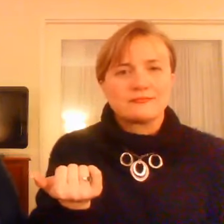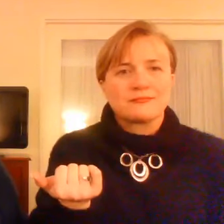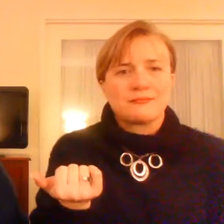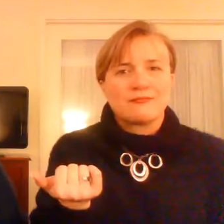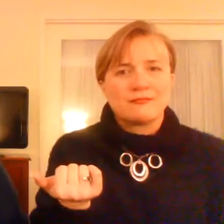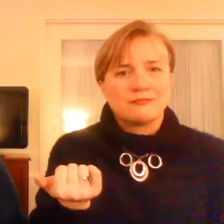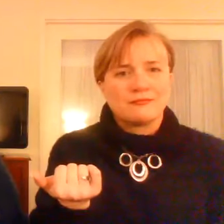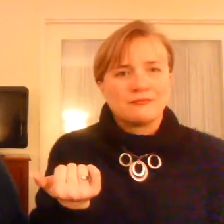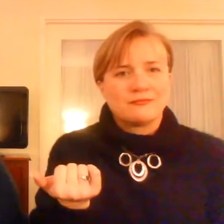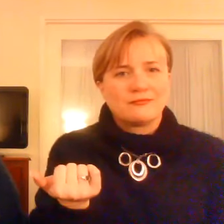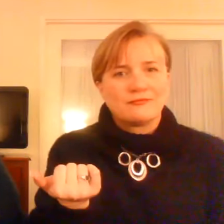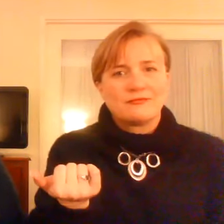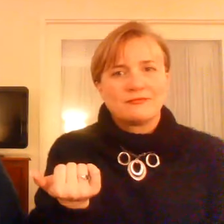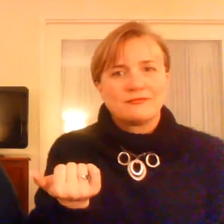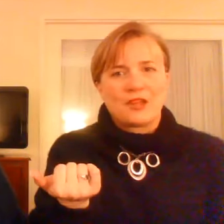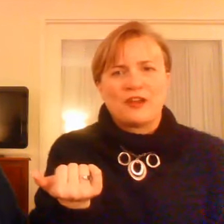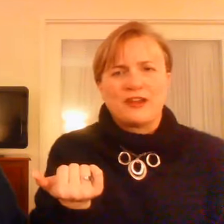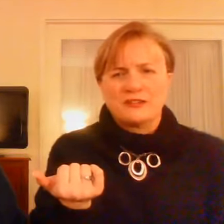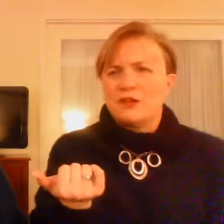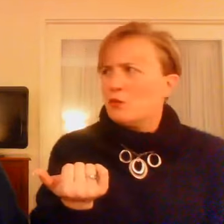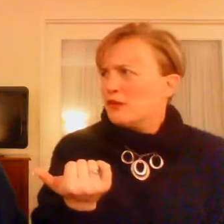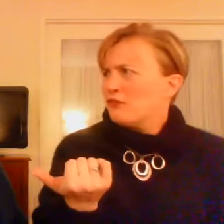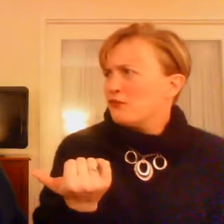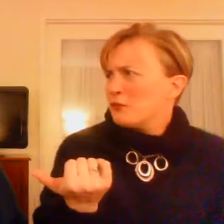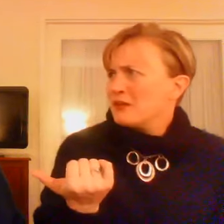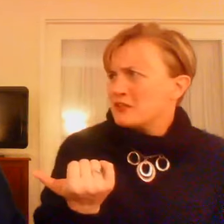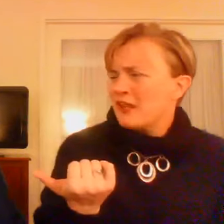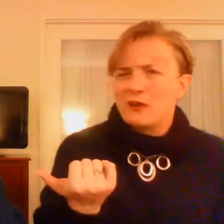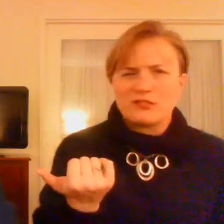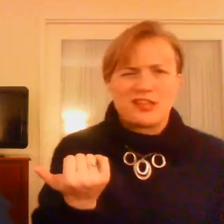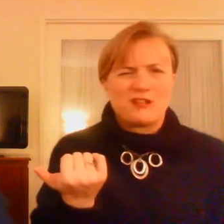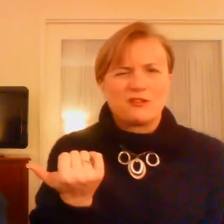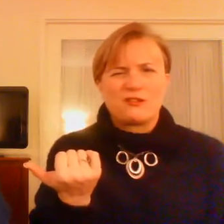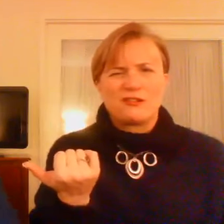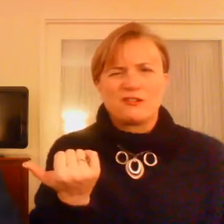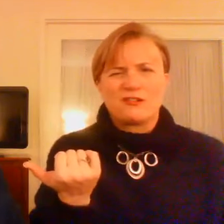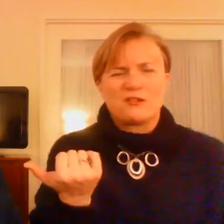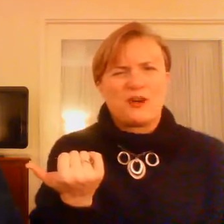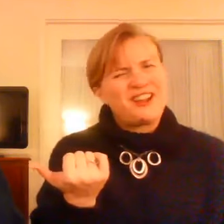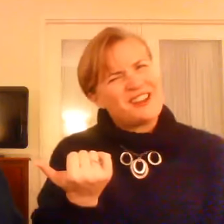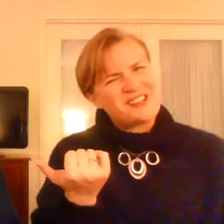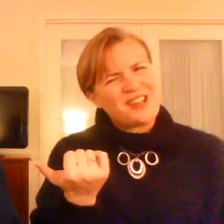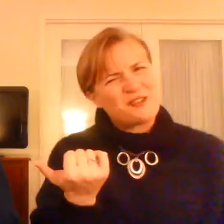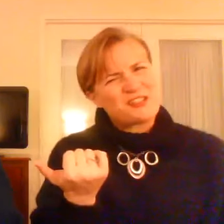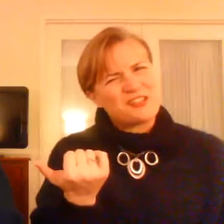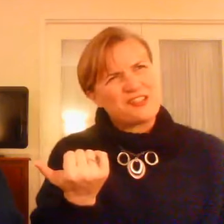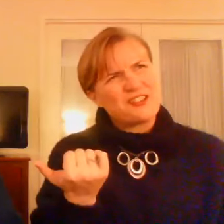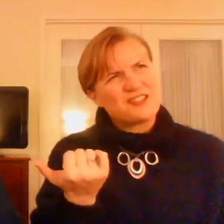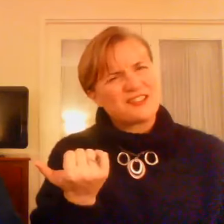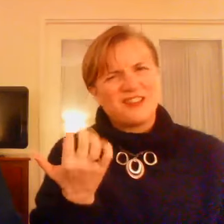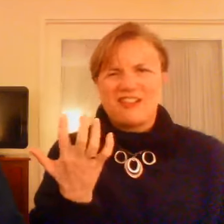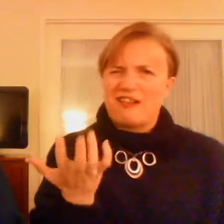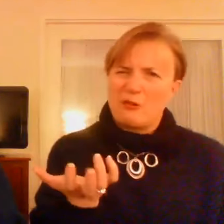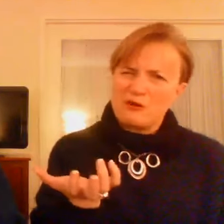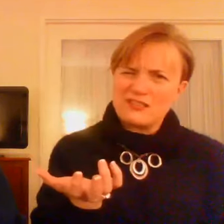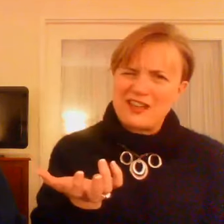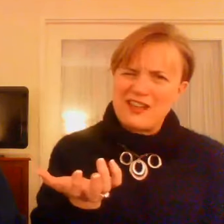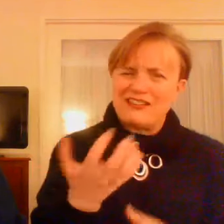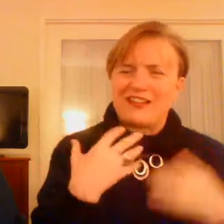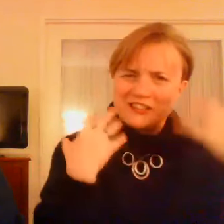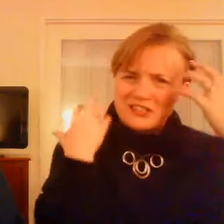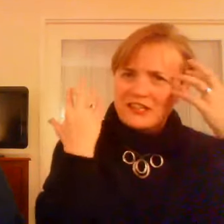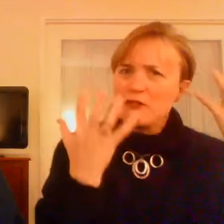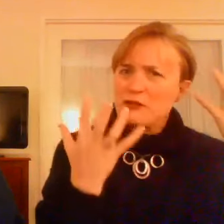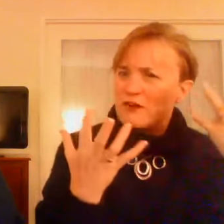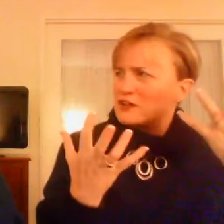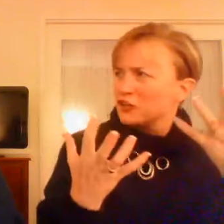as mastermind. It's like, Oh, what did I commit to? Why is that important? Well, even for me today, I was like, why am I doing this? I was going to do this? Like, what was that?